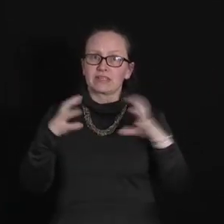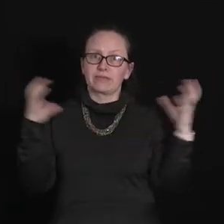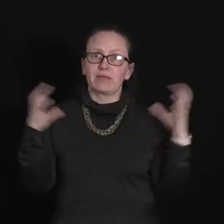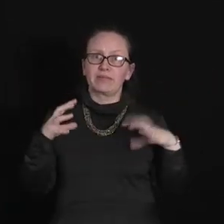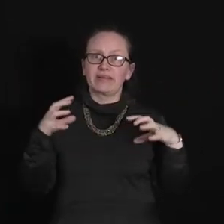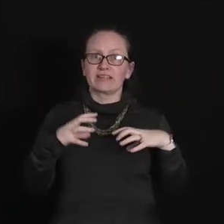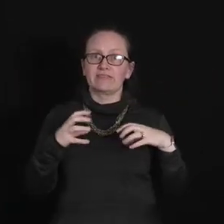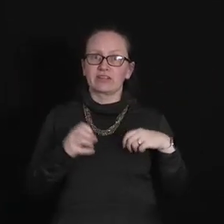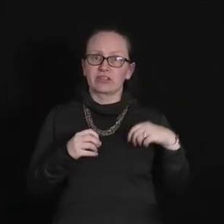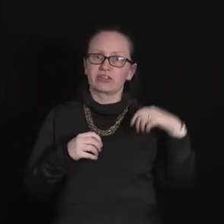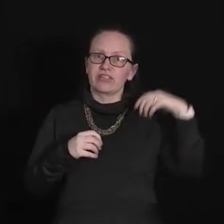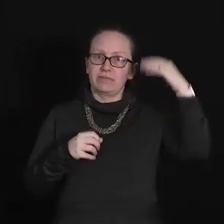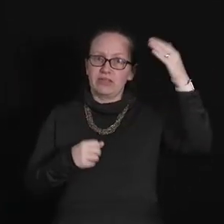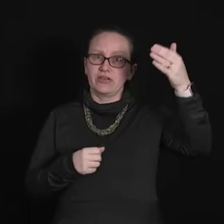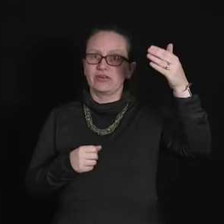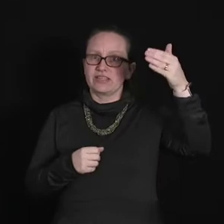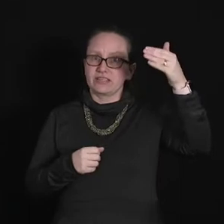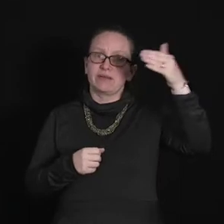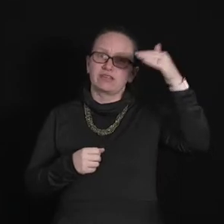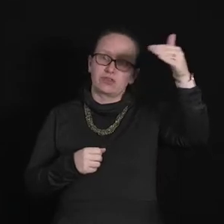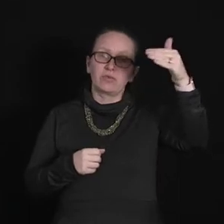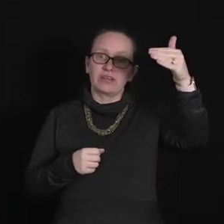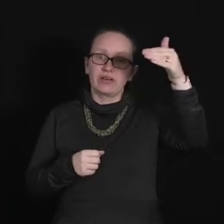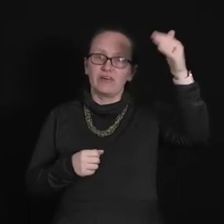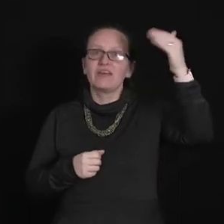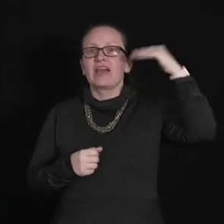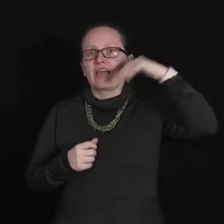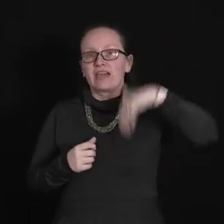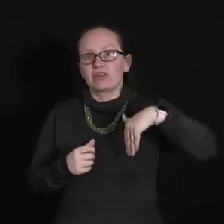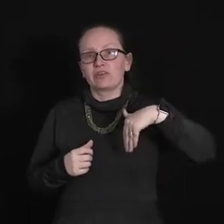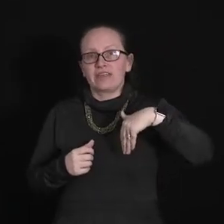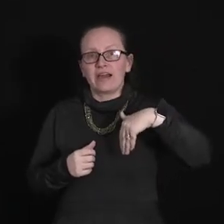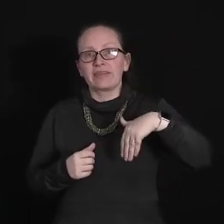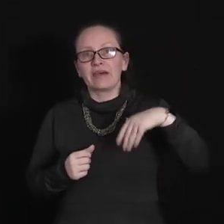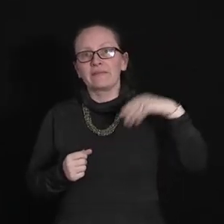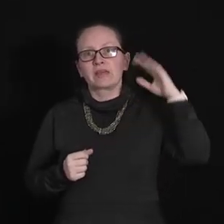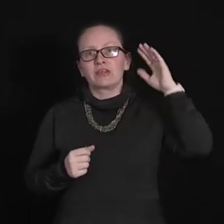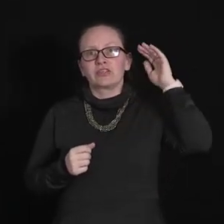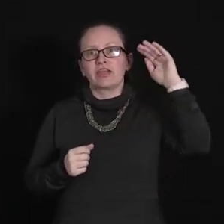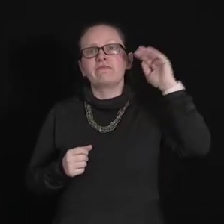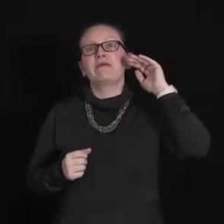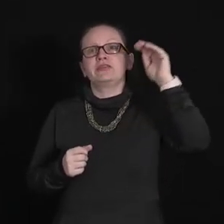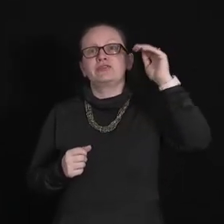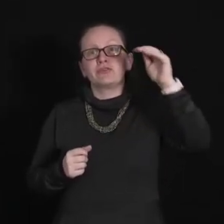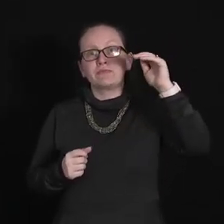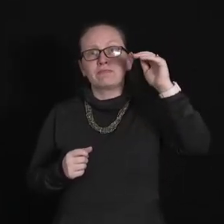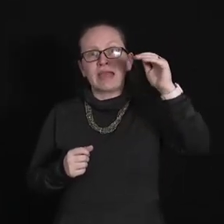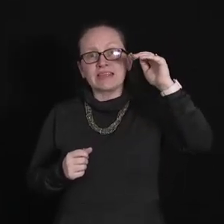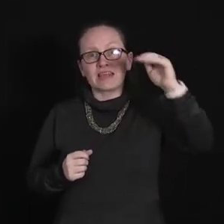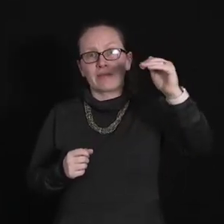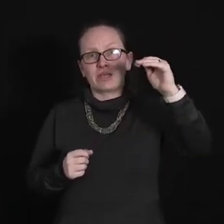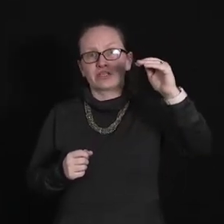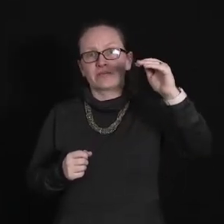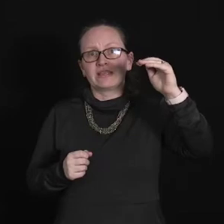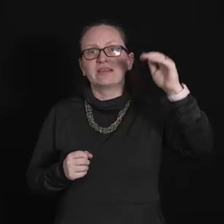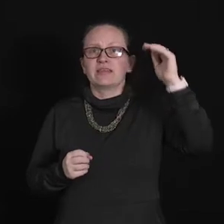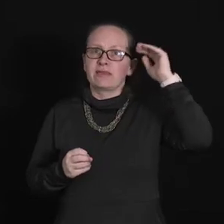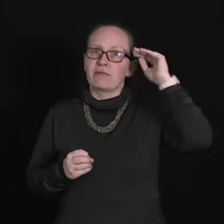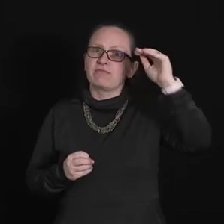the probability function because then we know that it's passed through one hole and not the other. So if we do make that measurement then we're